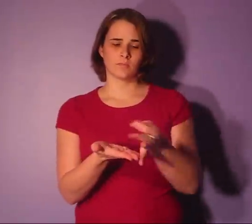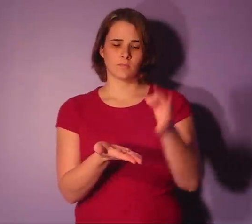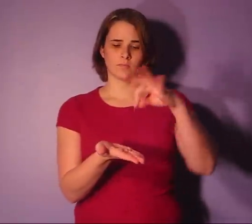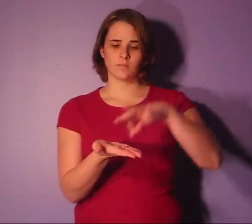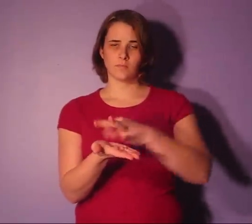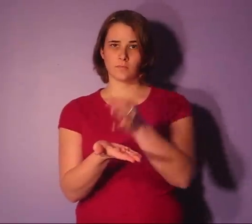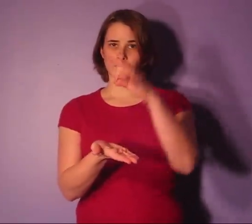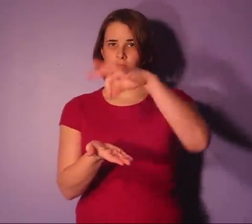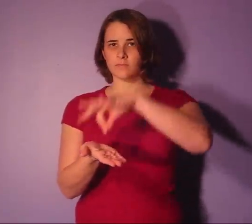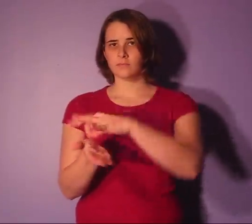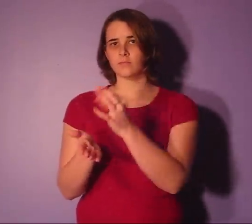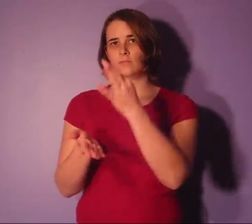embroidery